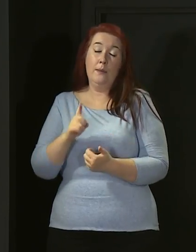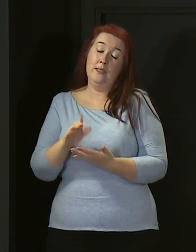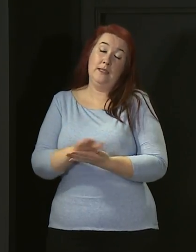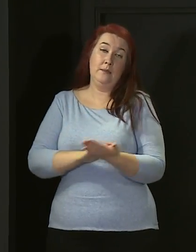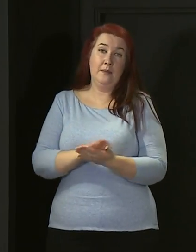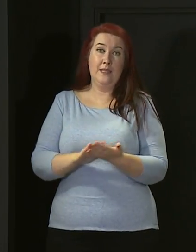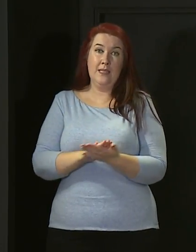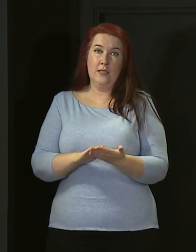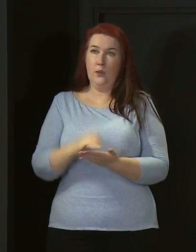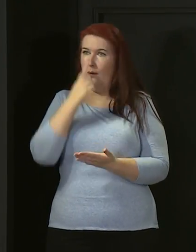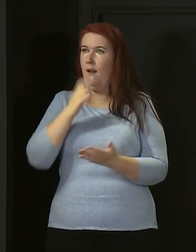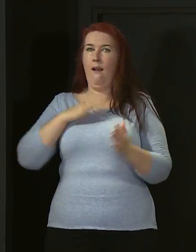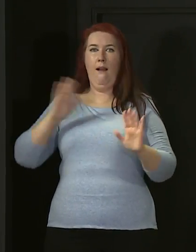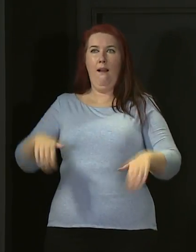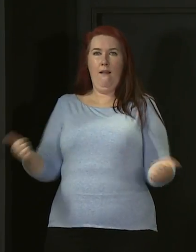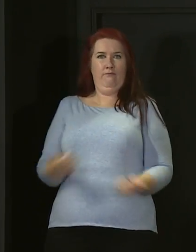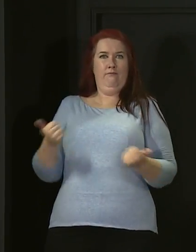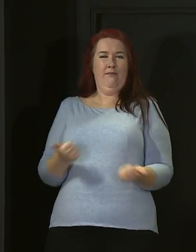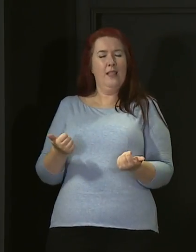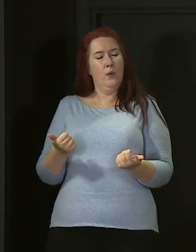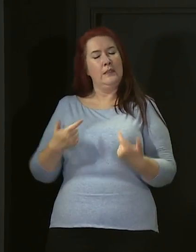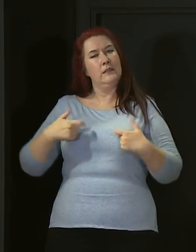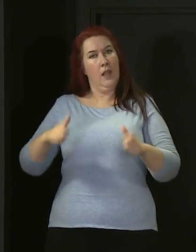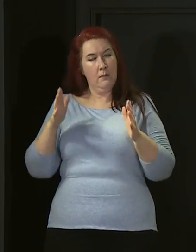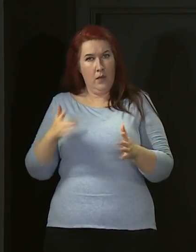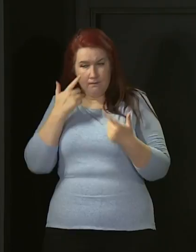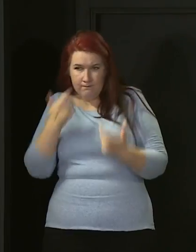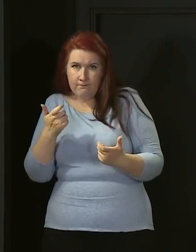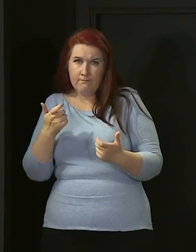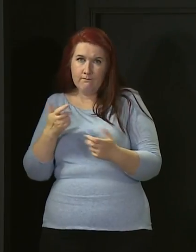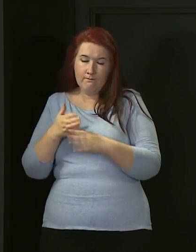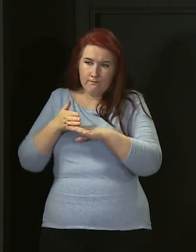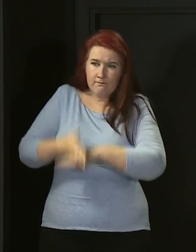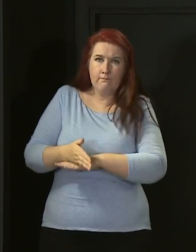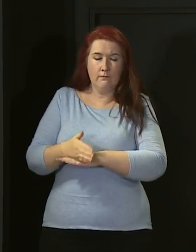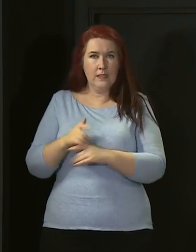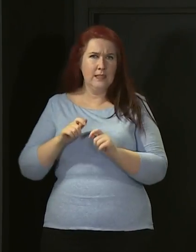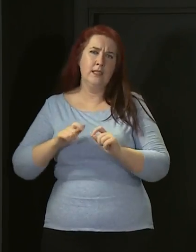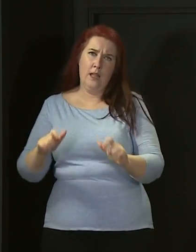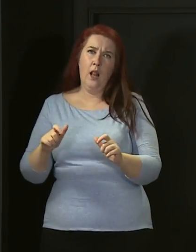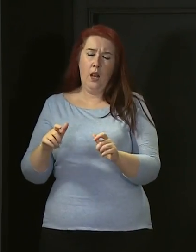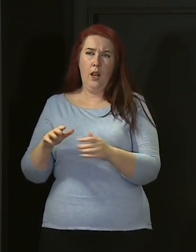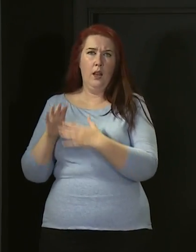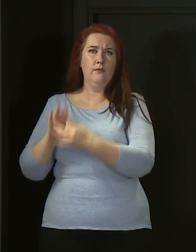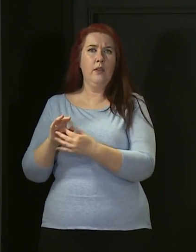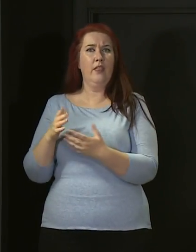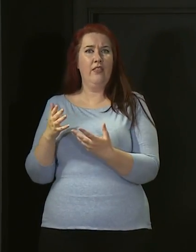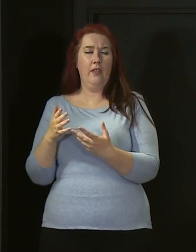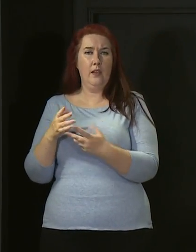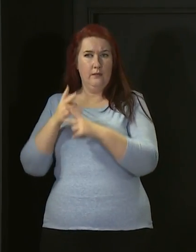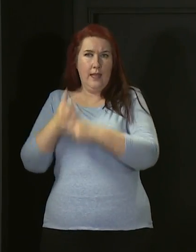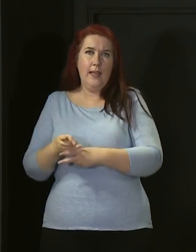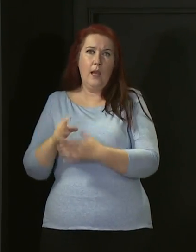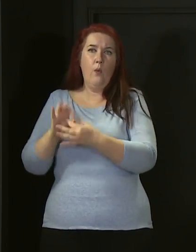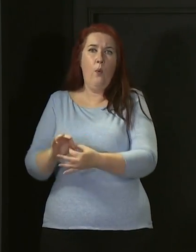not a cause for complacency. We continue to pay very close attention and be very vigilant around the care of older